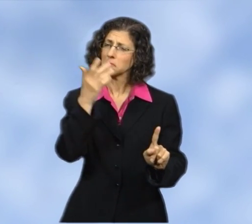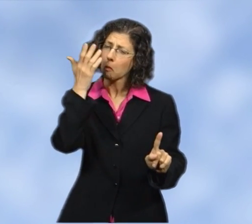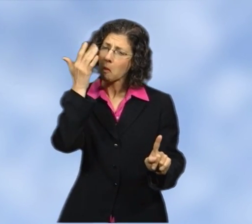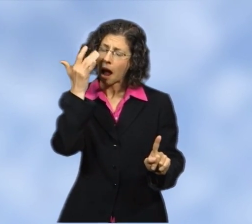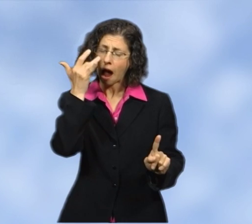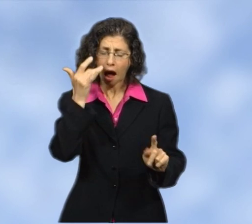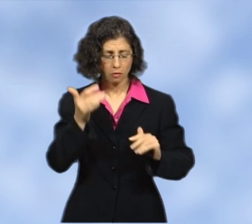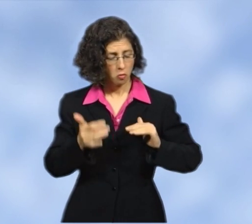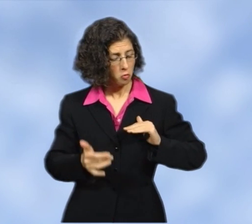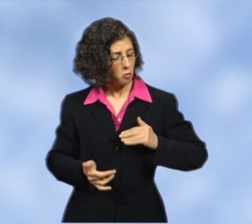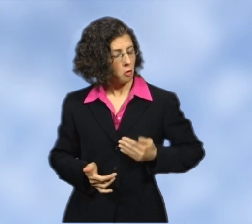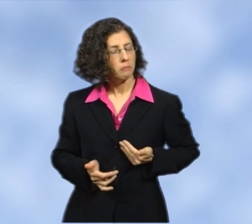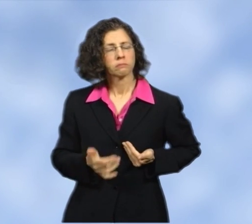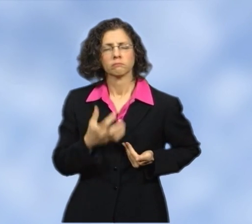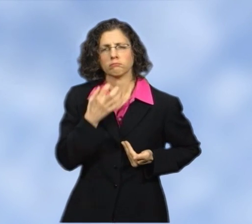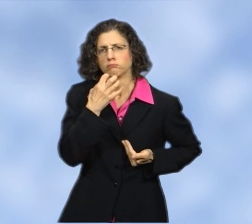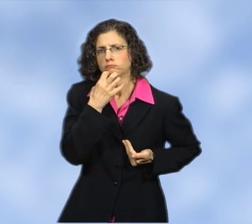preserve their breast.